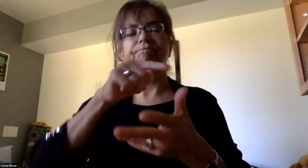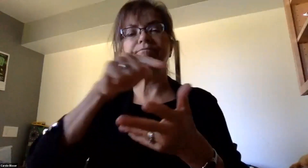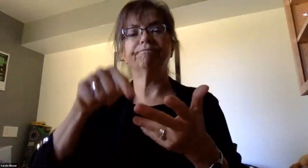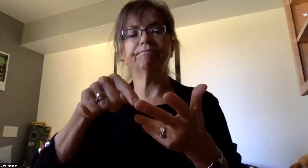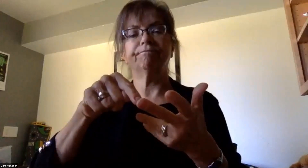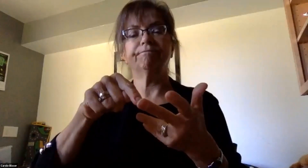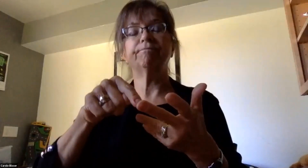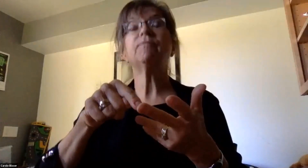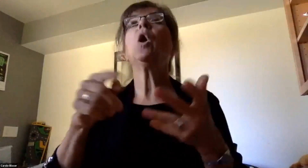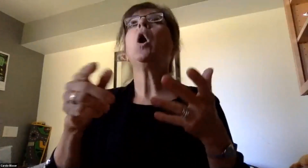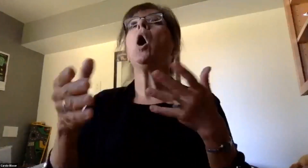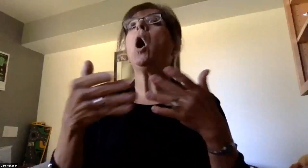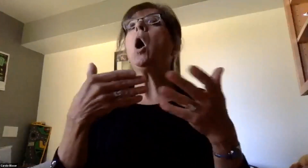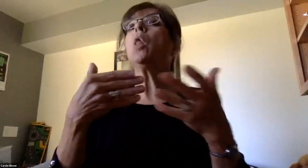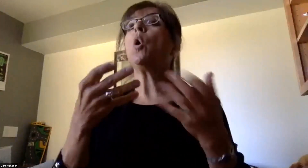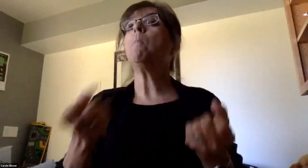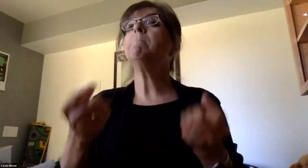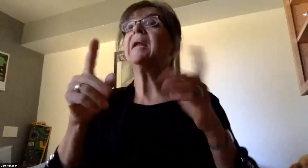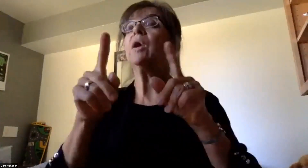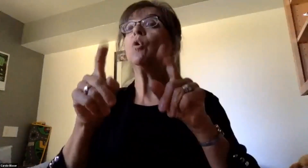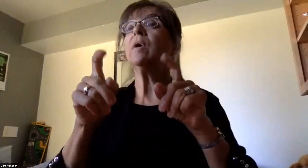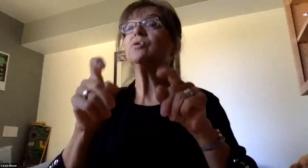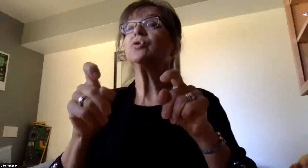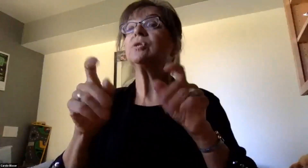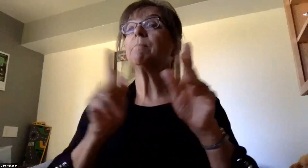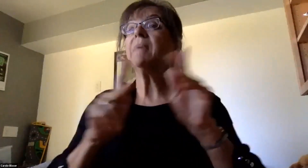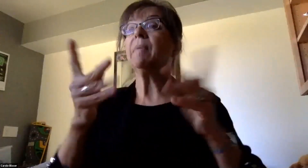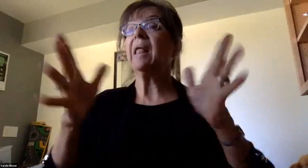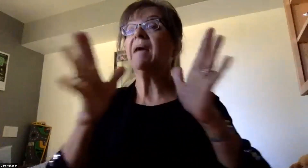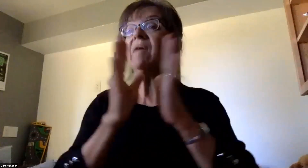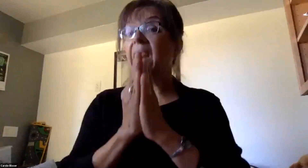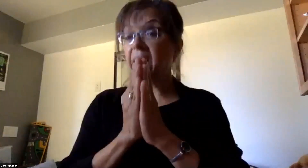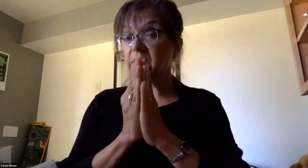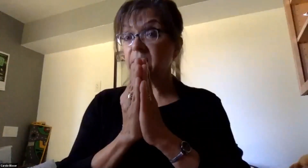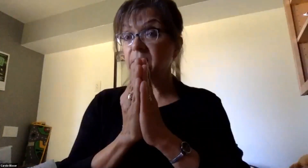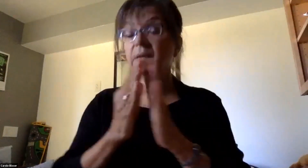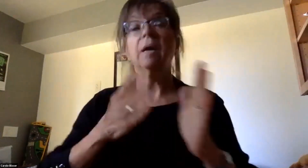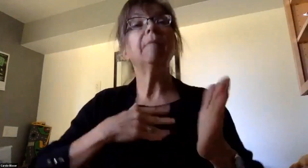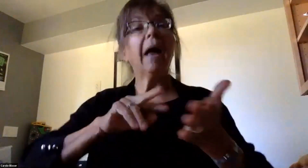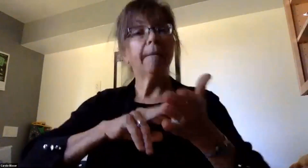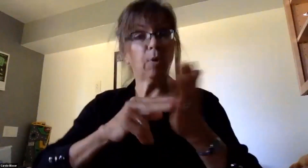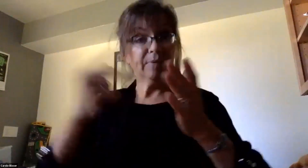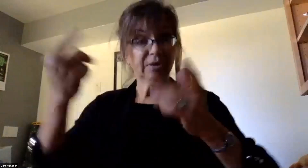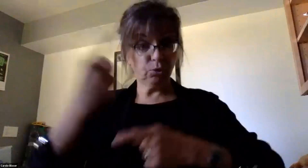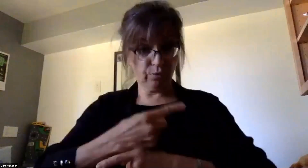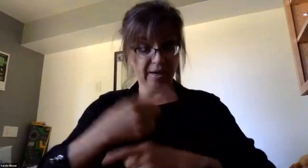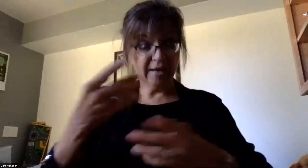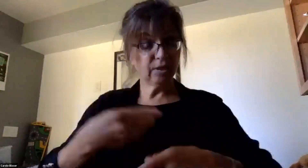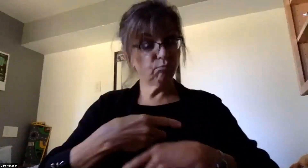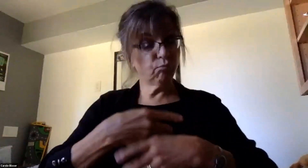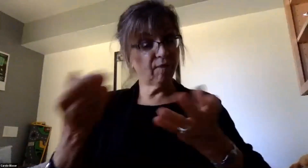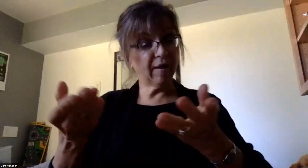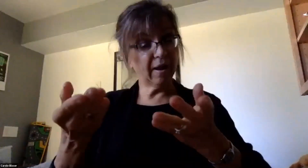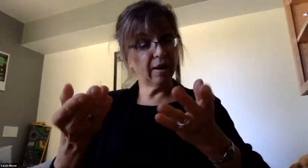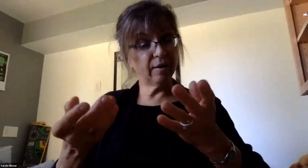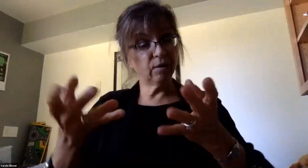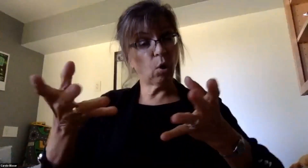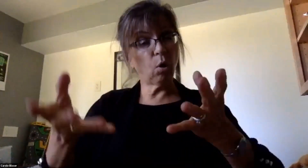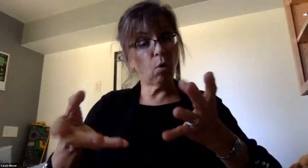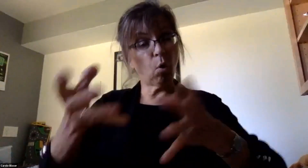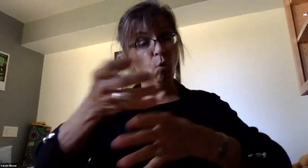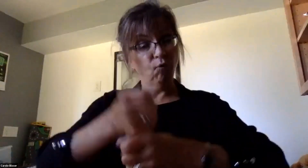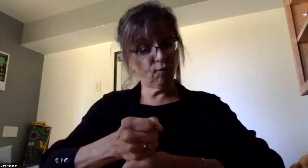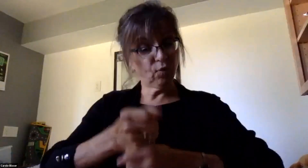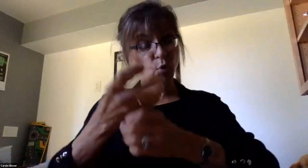many questions have been posed. My purpose today is just to provide an overview of our approach